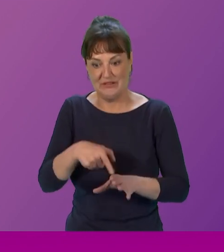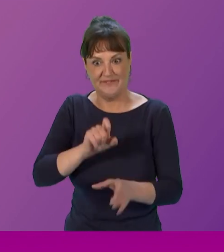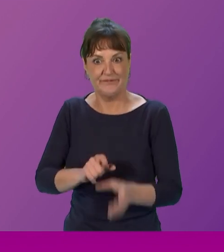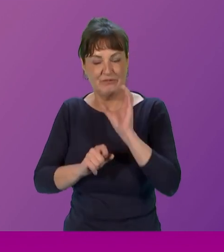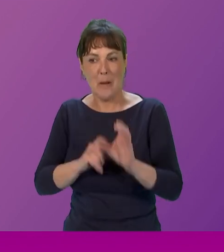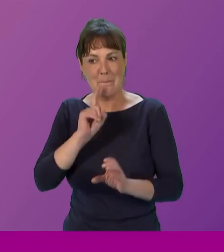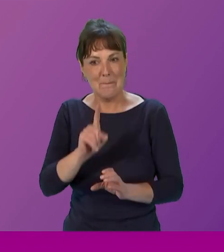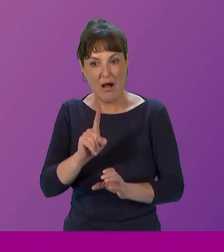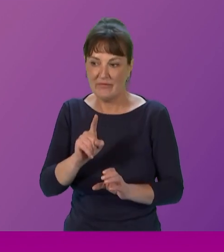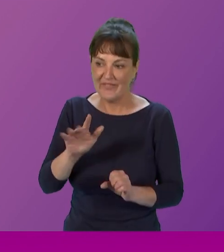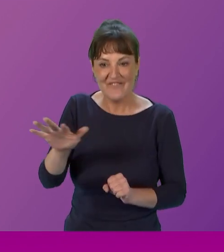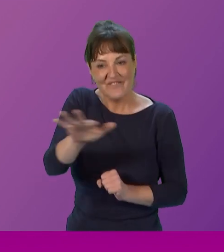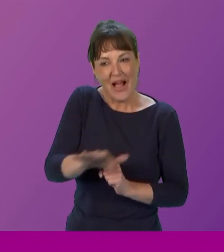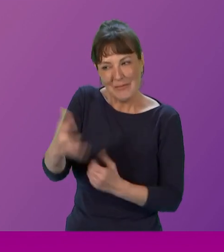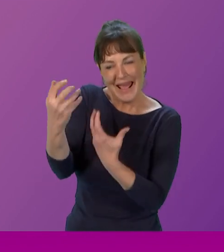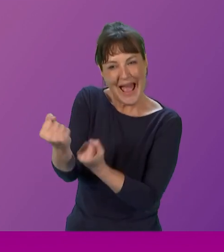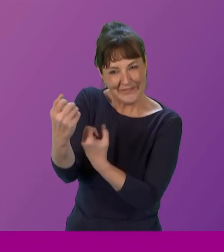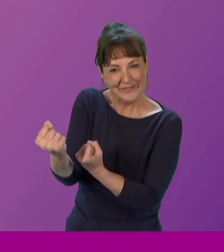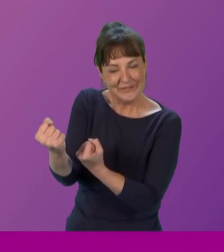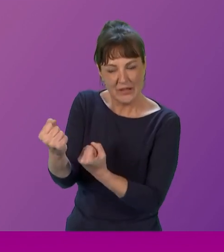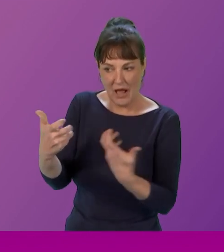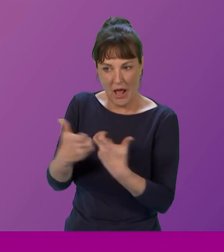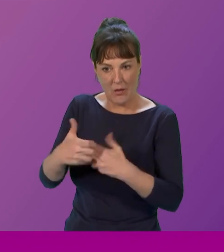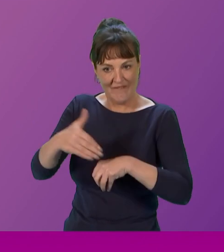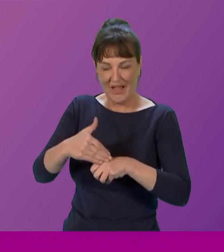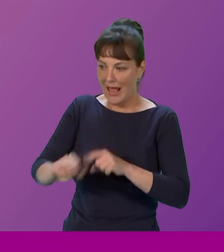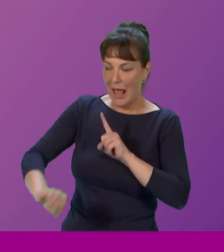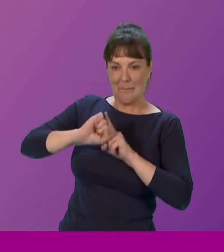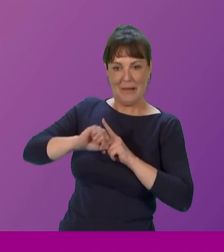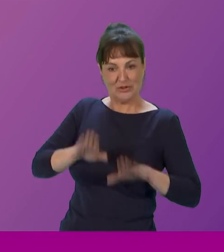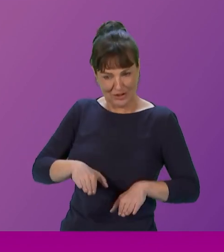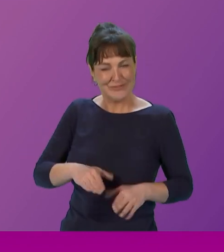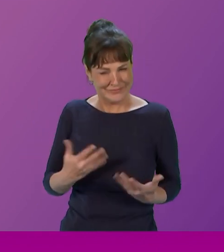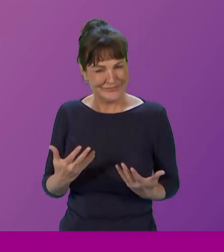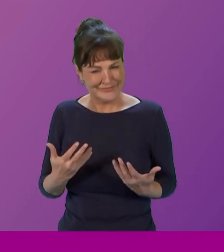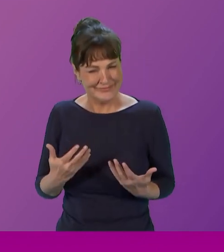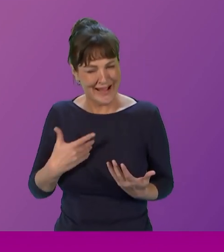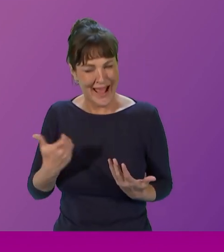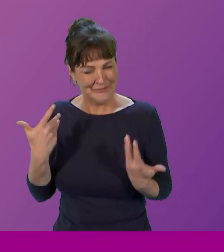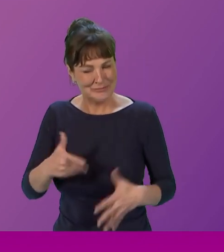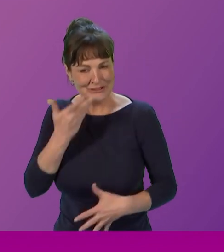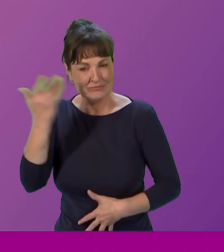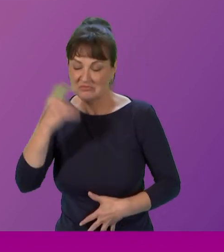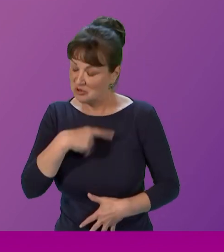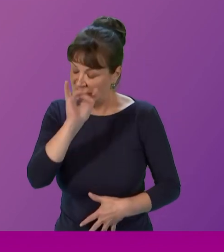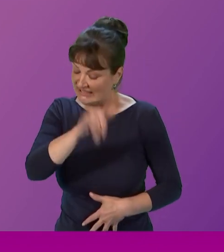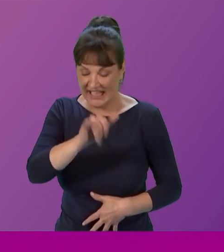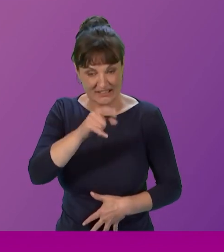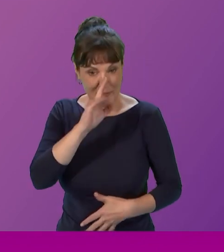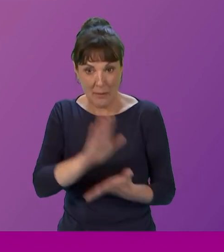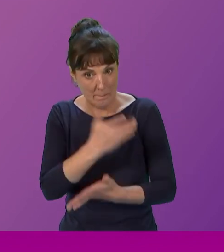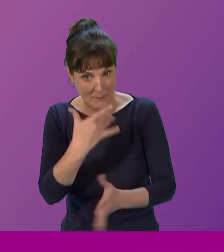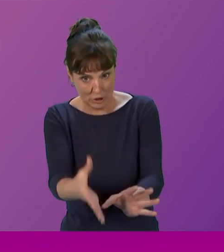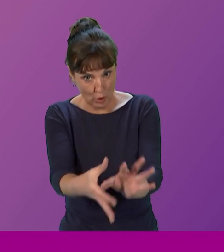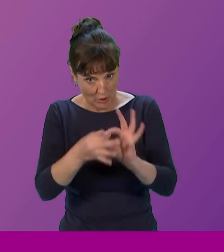that and sort of, uh, all of those effects. Uh, so yes, I, would be happy to, you know, please do get in touch. I'd be happy to take that up.